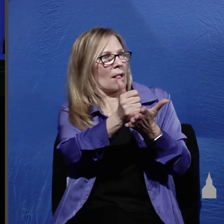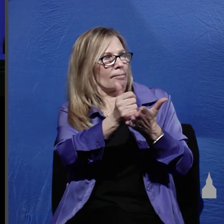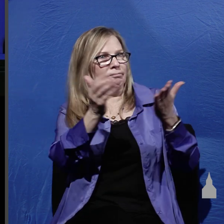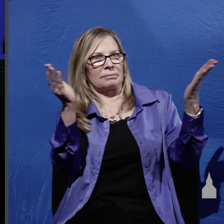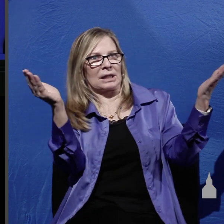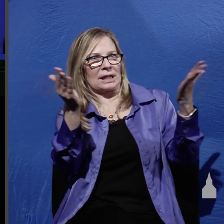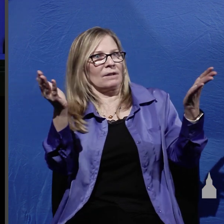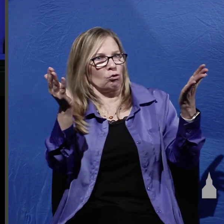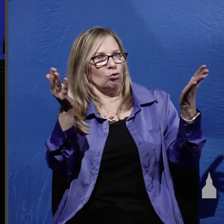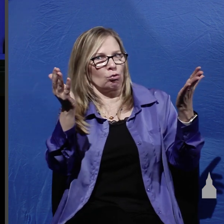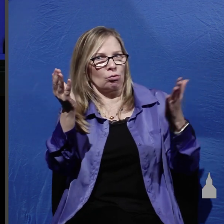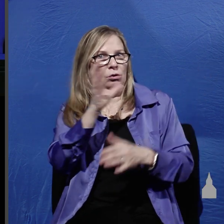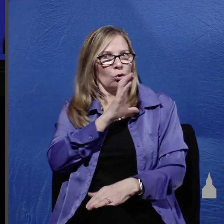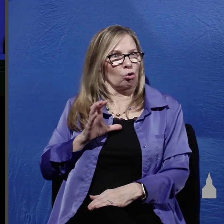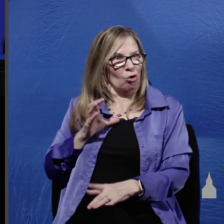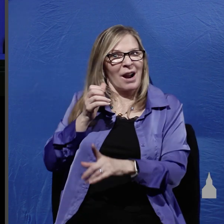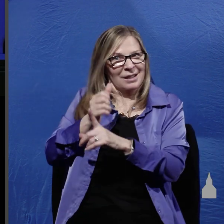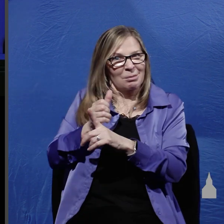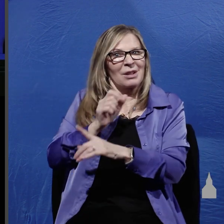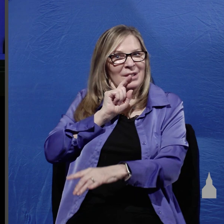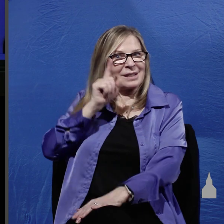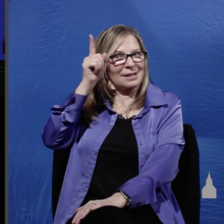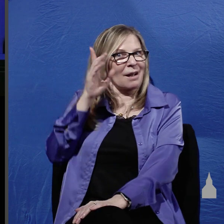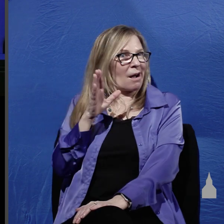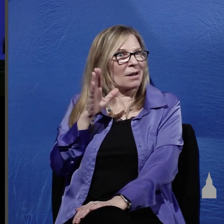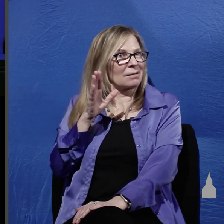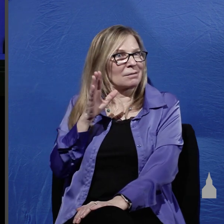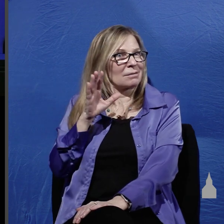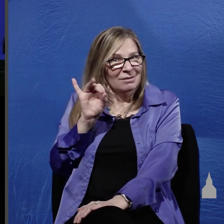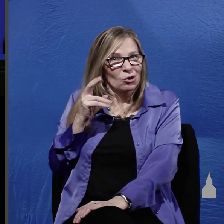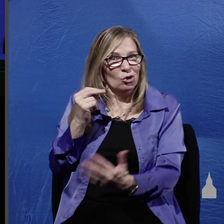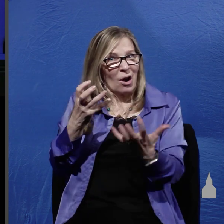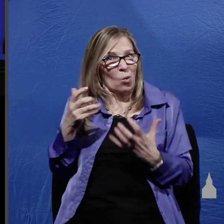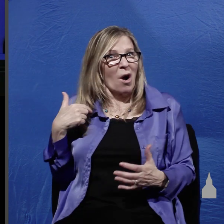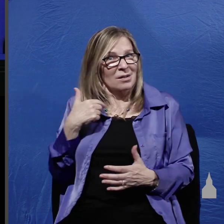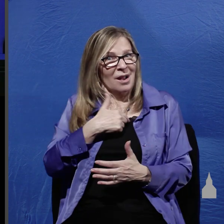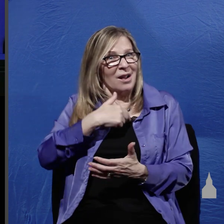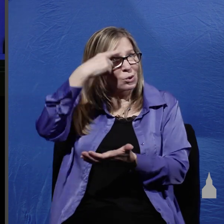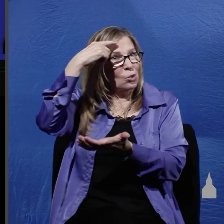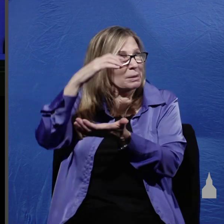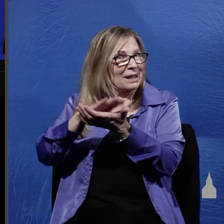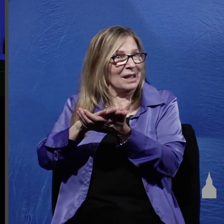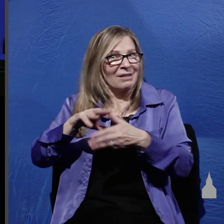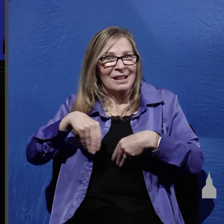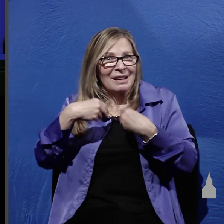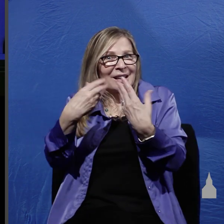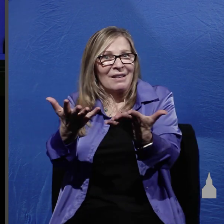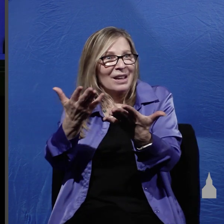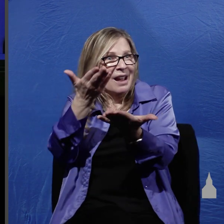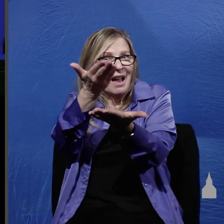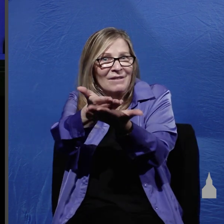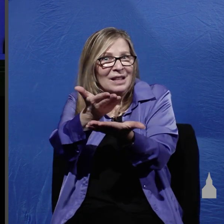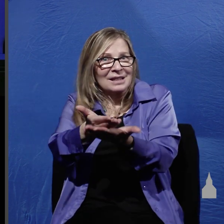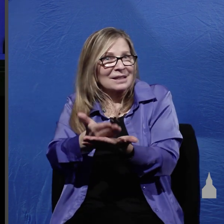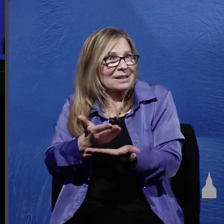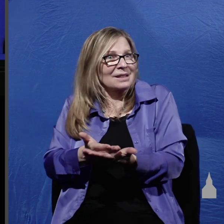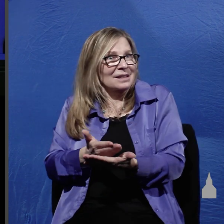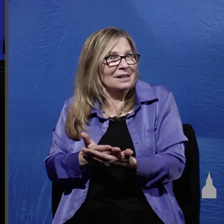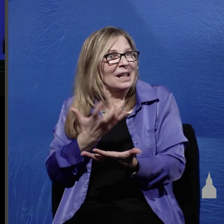words John wants you and I to believe he wants us to believe he's giving the evidence before us he wants us to look at